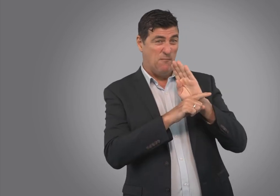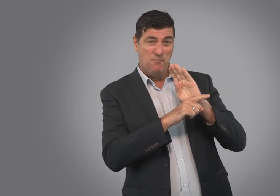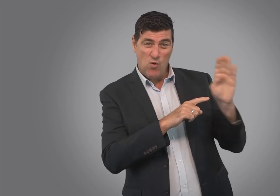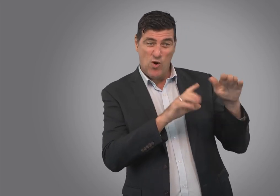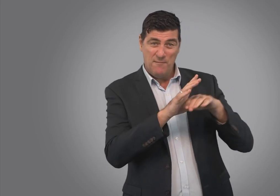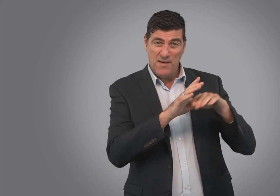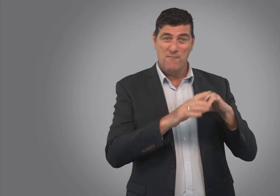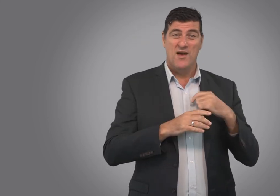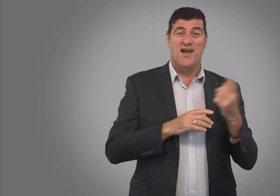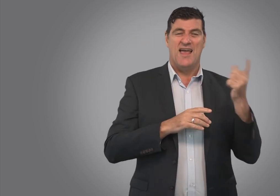members and my team.